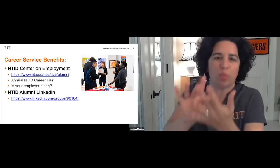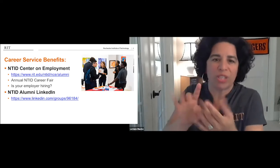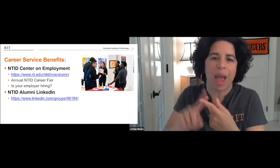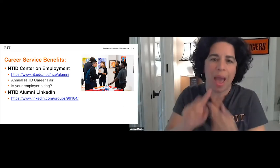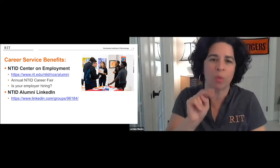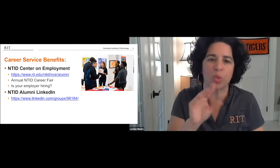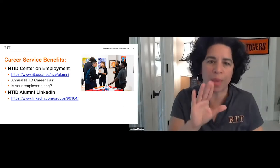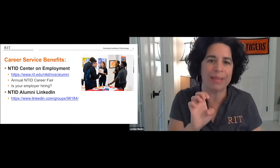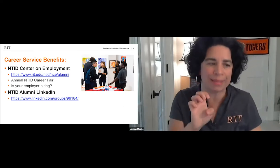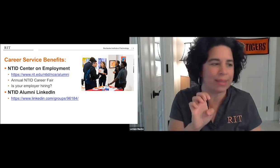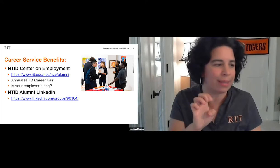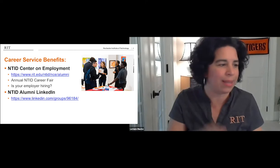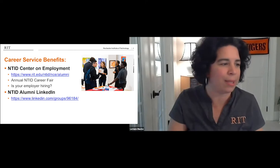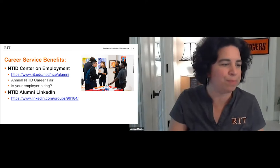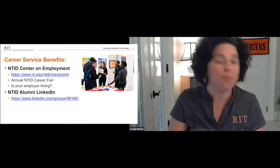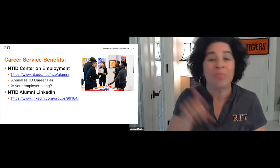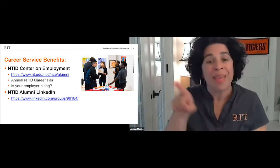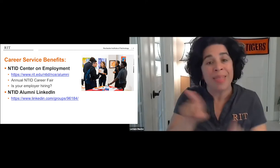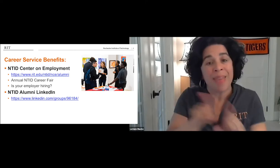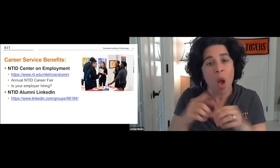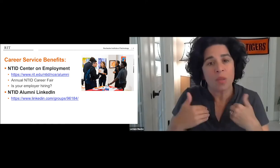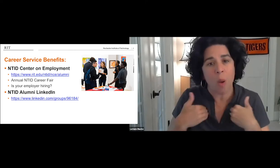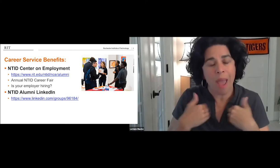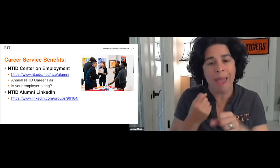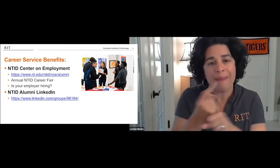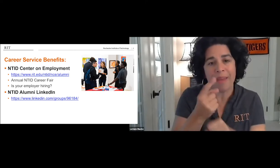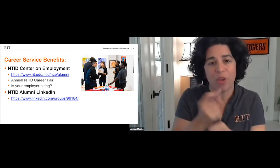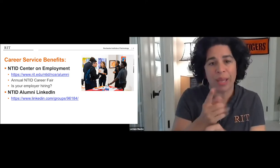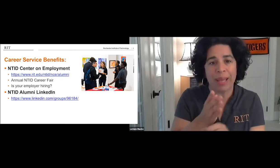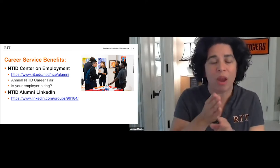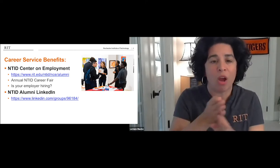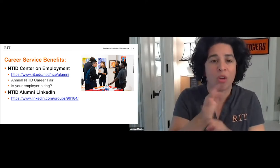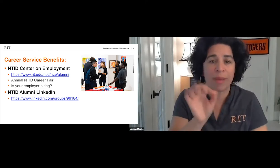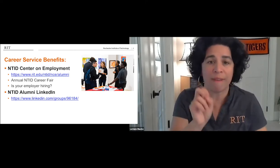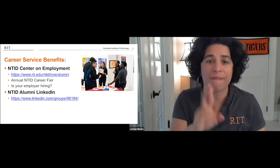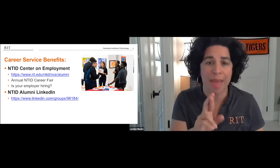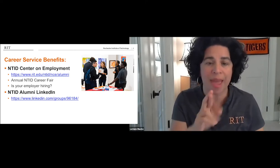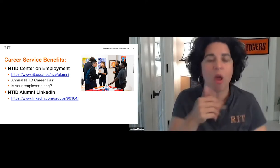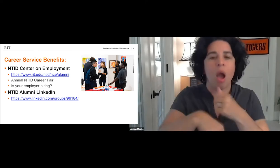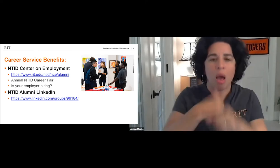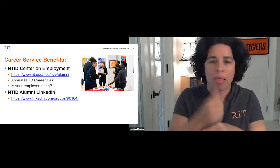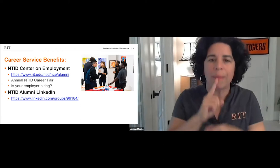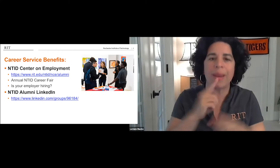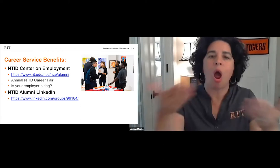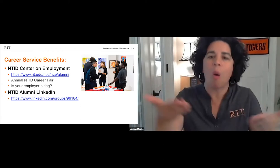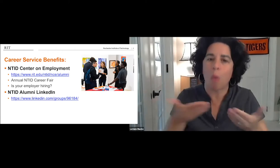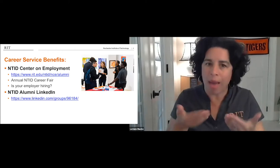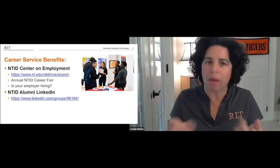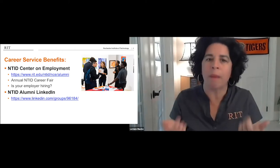connections within your field. If you're interested in any of that, contact the NTID Center for Employment. We also